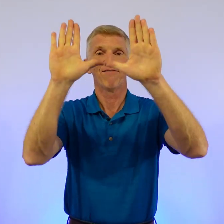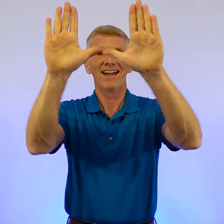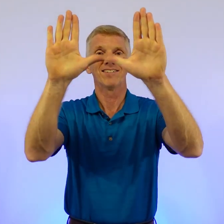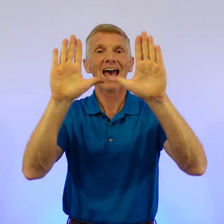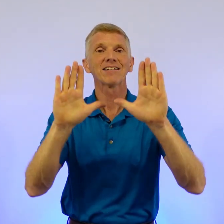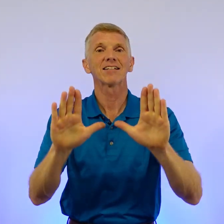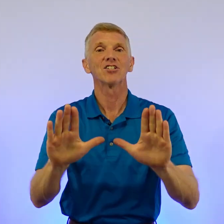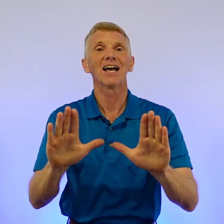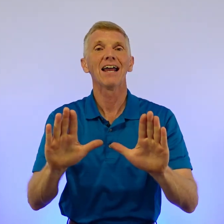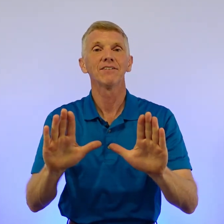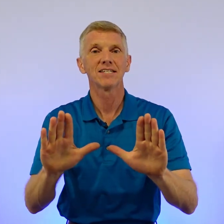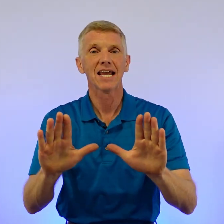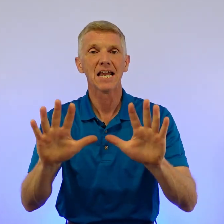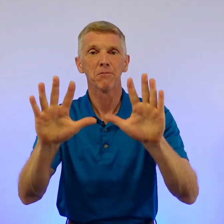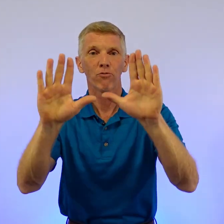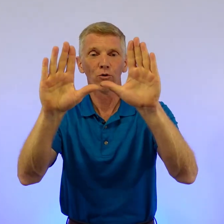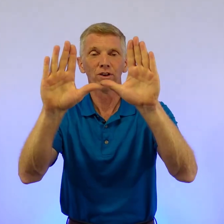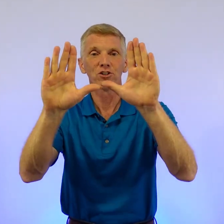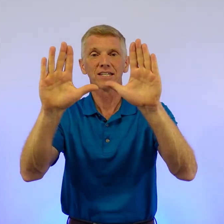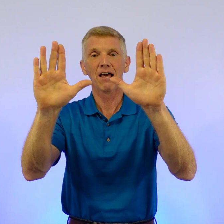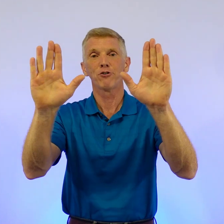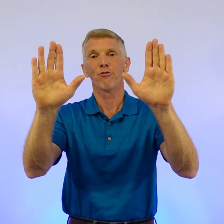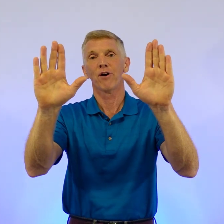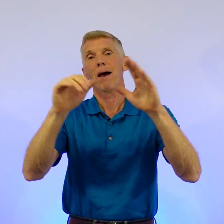fantastic is signed the same. Four fingers together, okay?